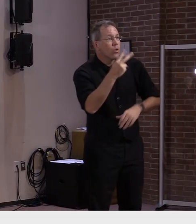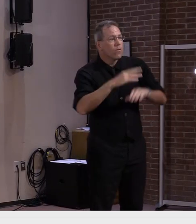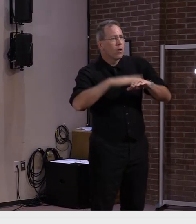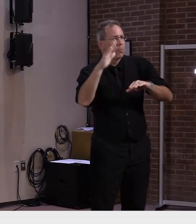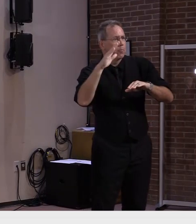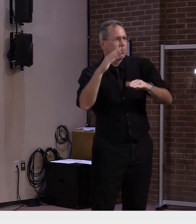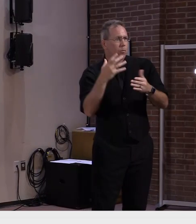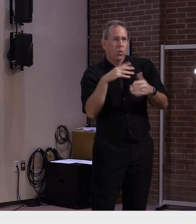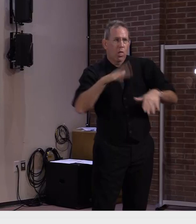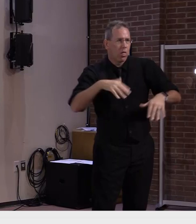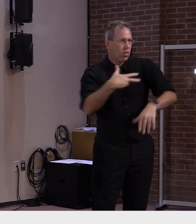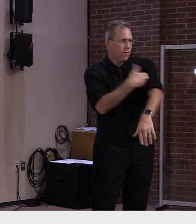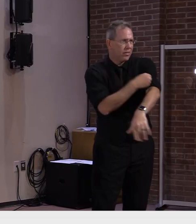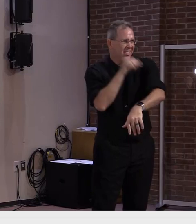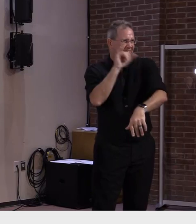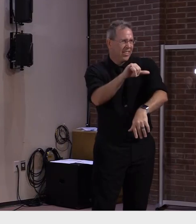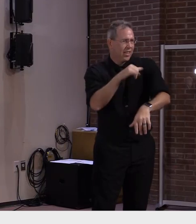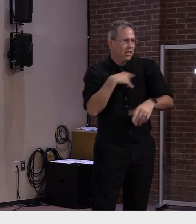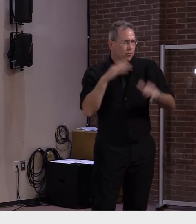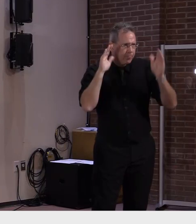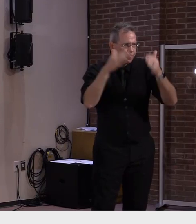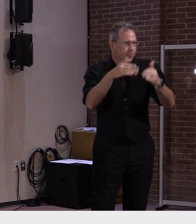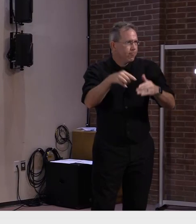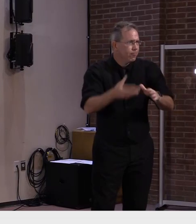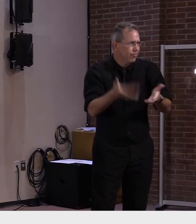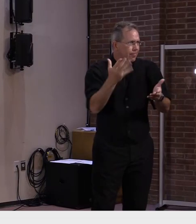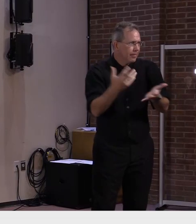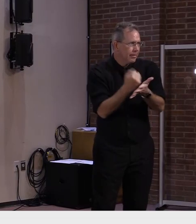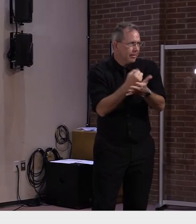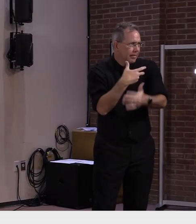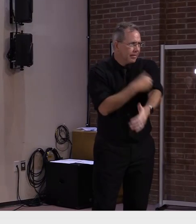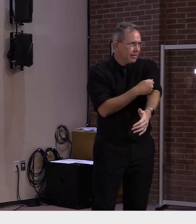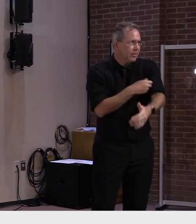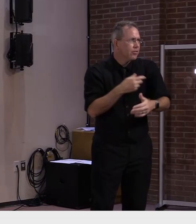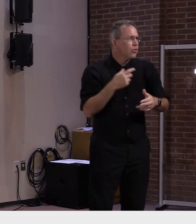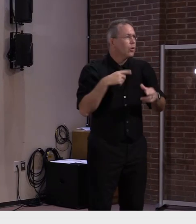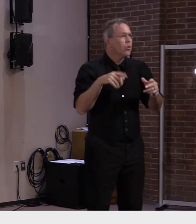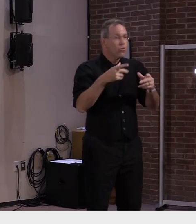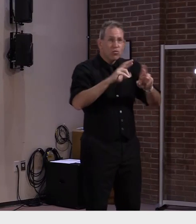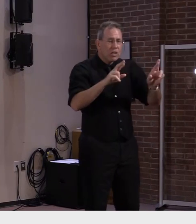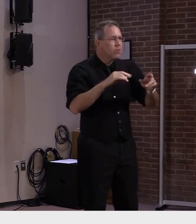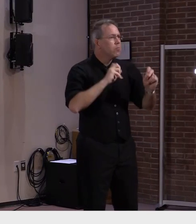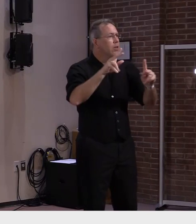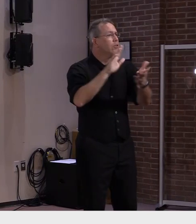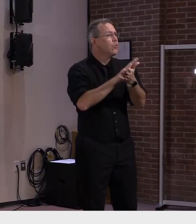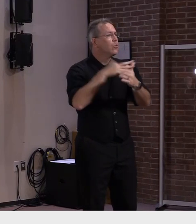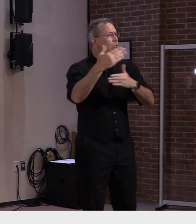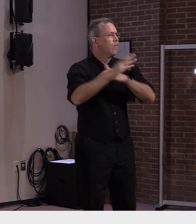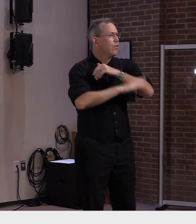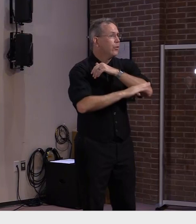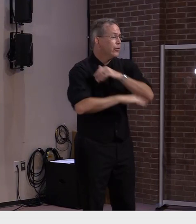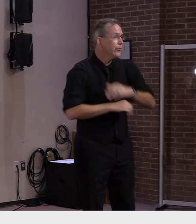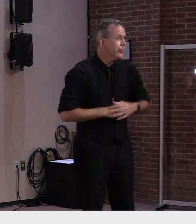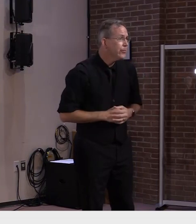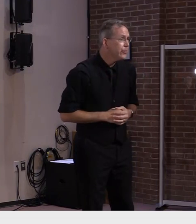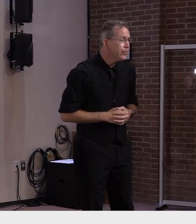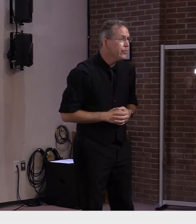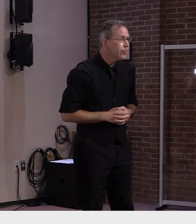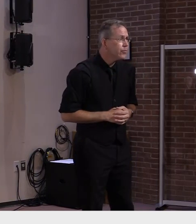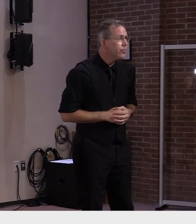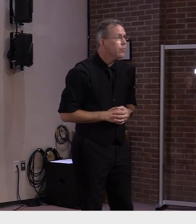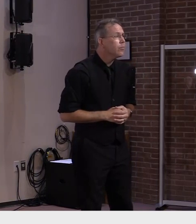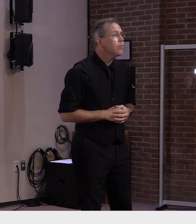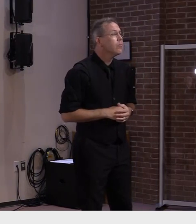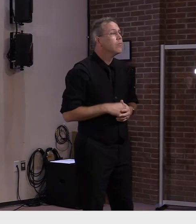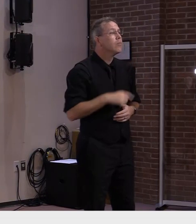getting your shot now is a great way to get ready to go back to school if you are under 18 you can register online or